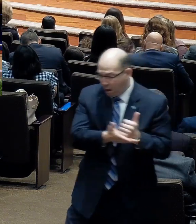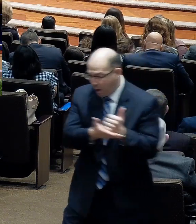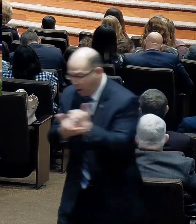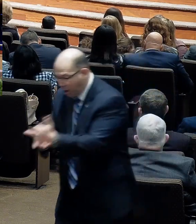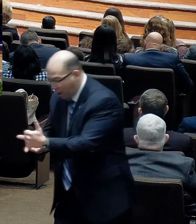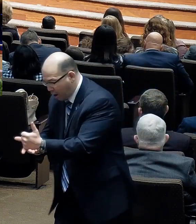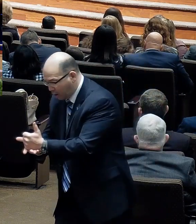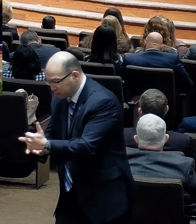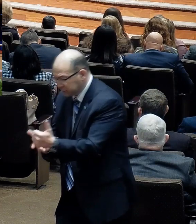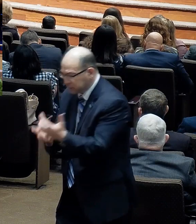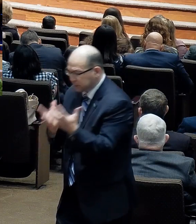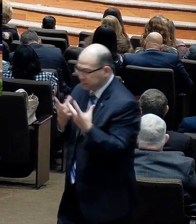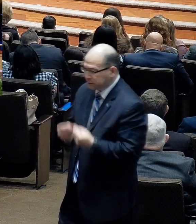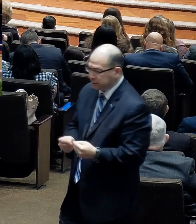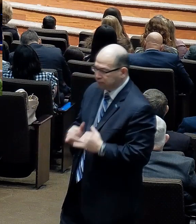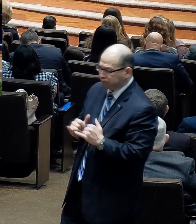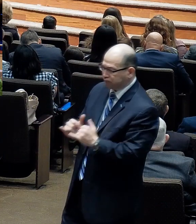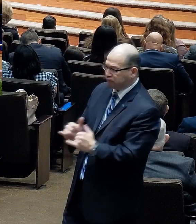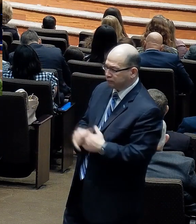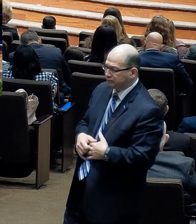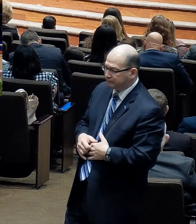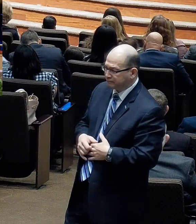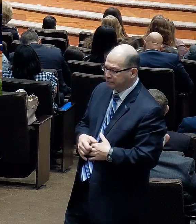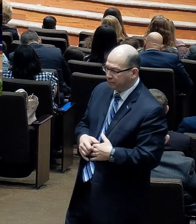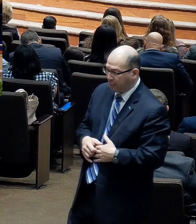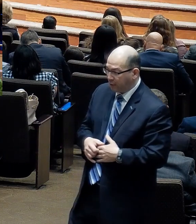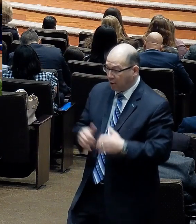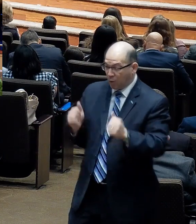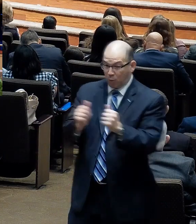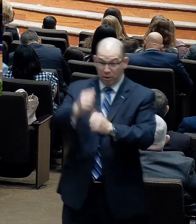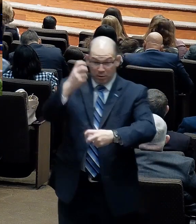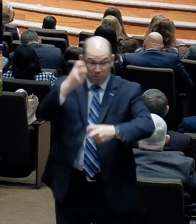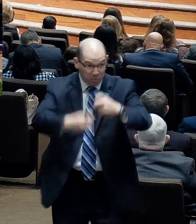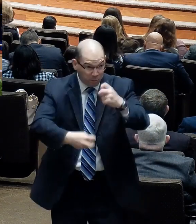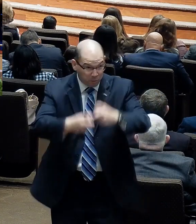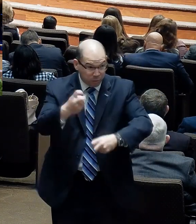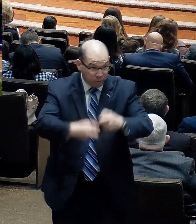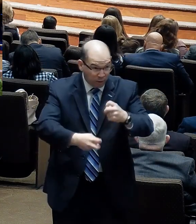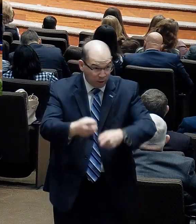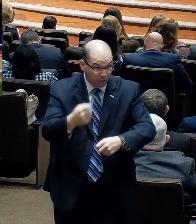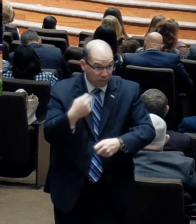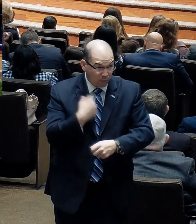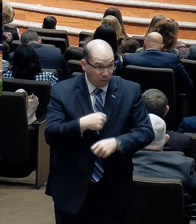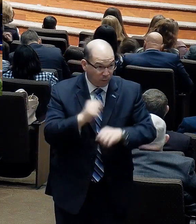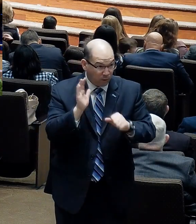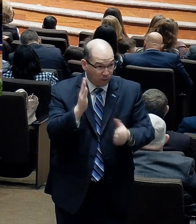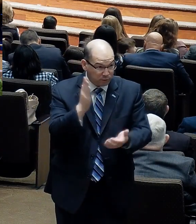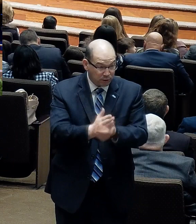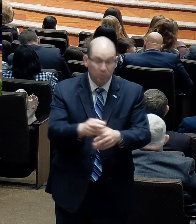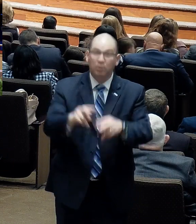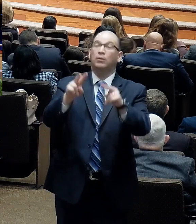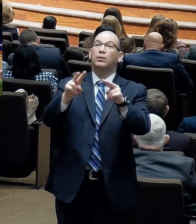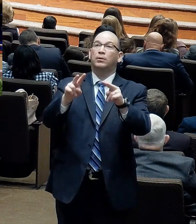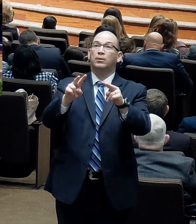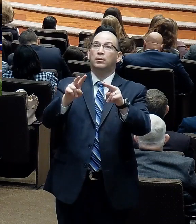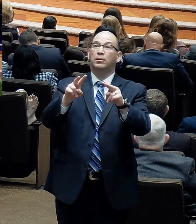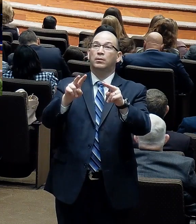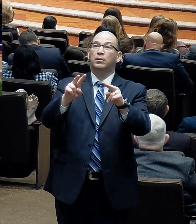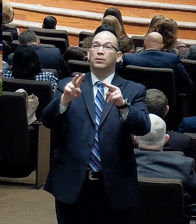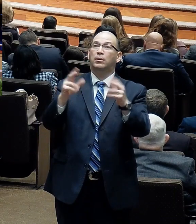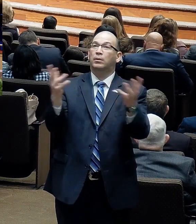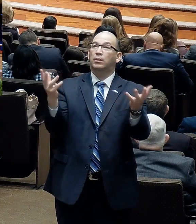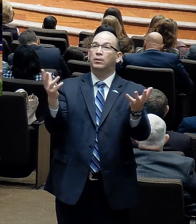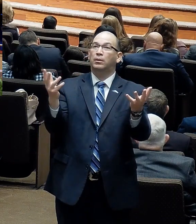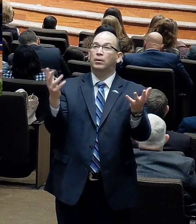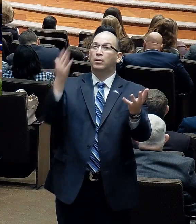Often, it is only in a trial when we will stop to pause and consider, God, what can I learn from this? What are you trying to teach me? And I want to encourage